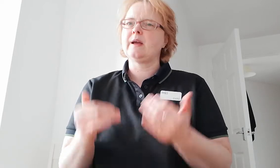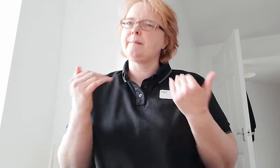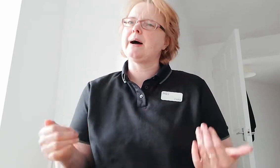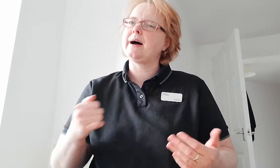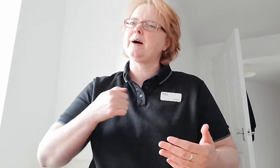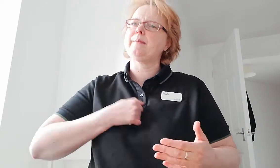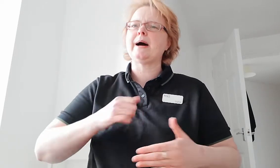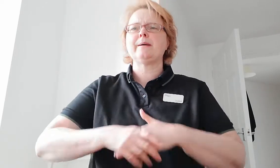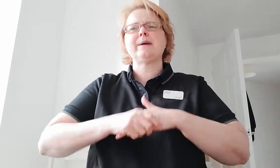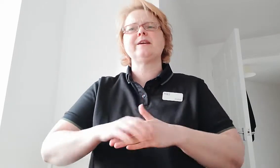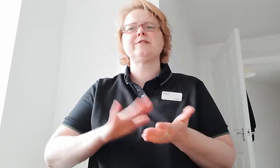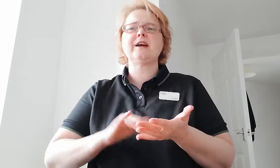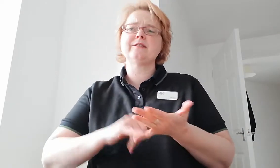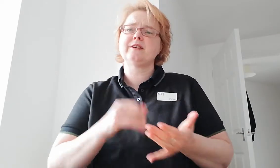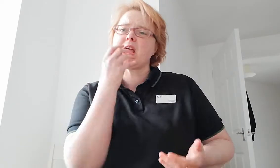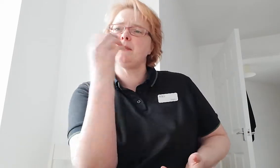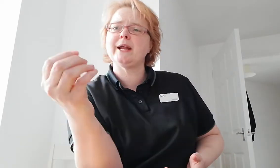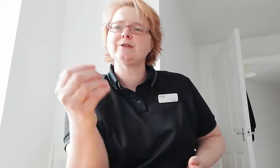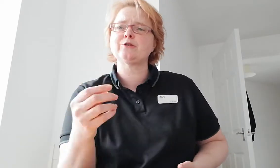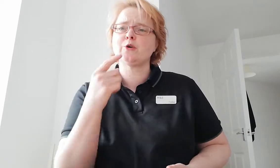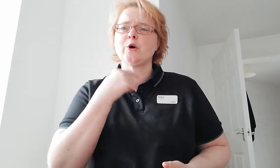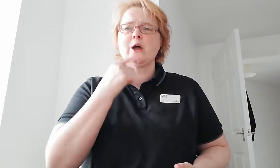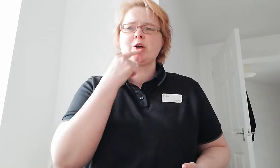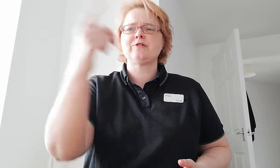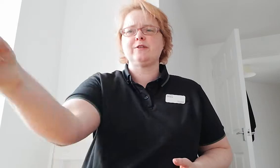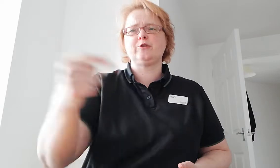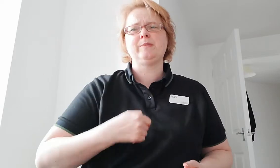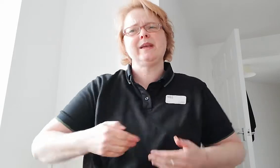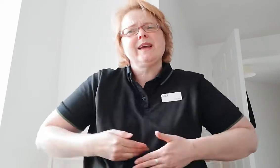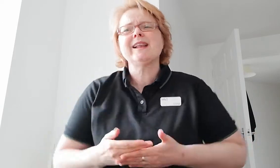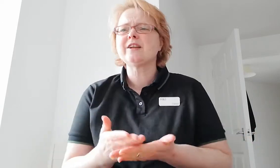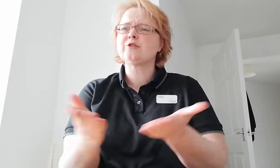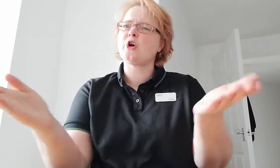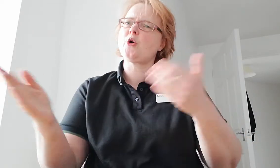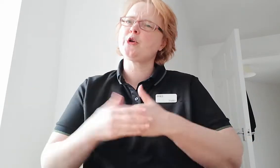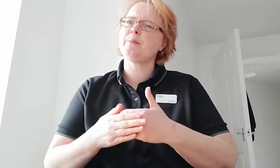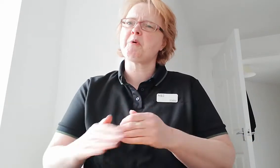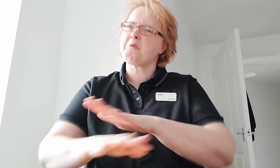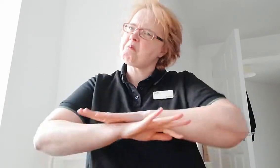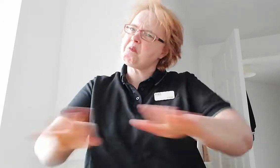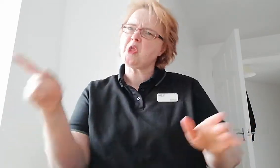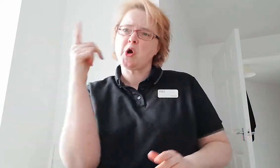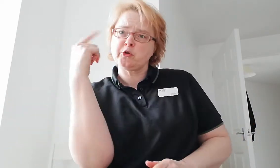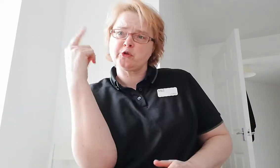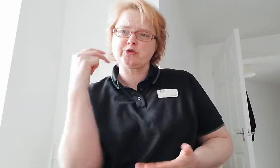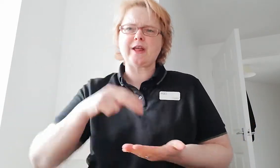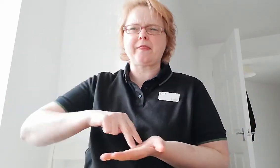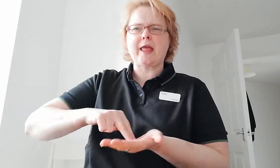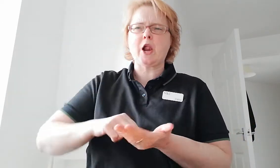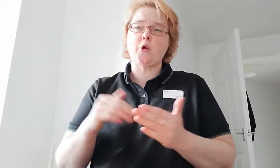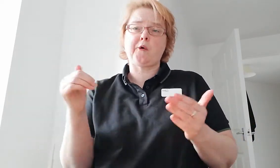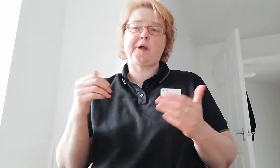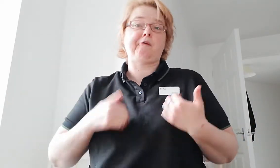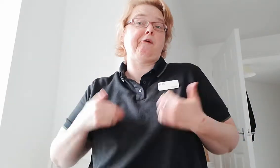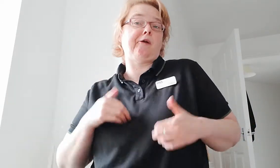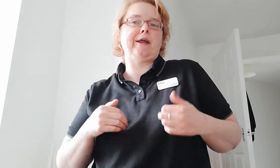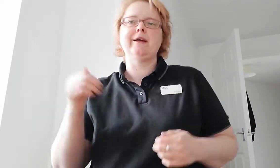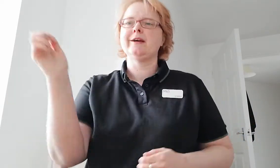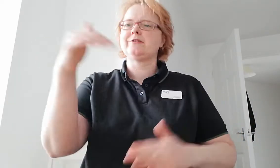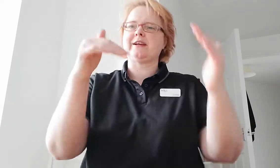Now my mates at the M&S store, said to me, let's show them more. Don't just stand there looking jolly, stack